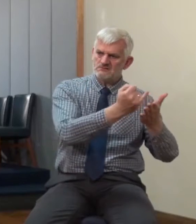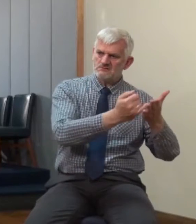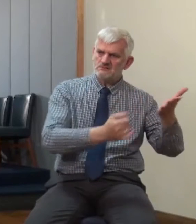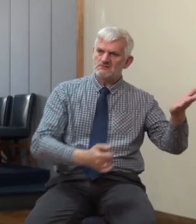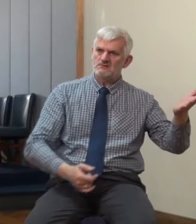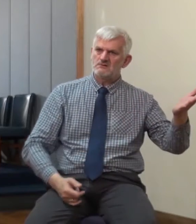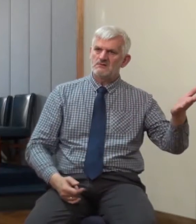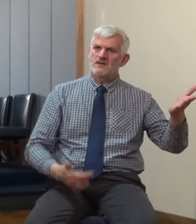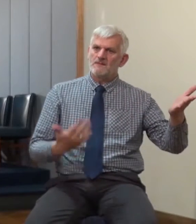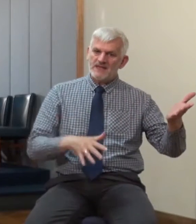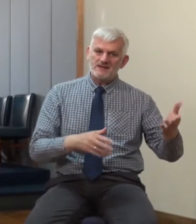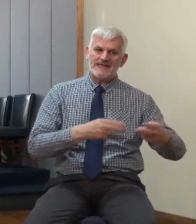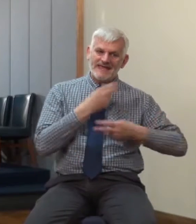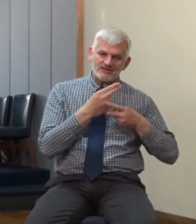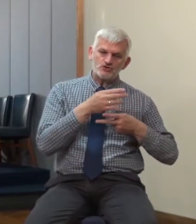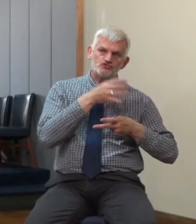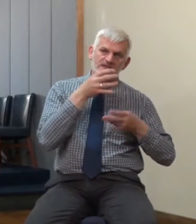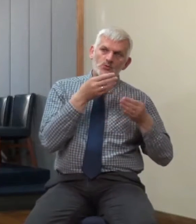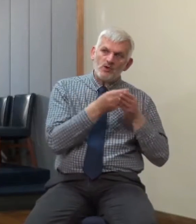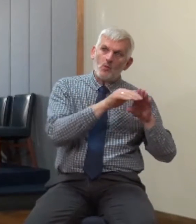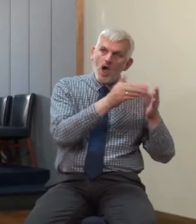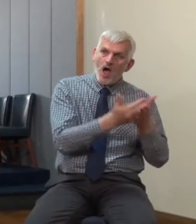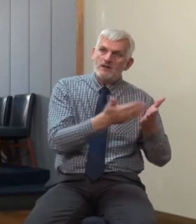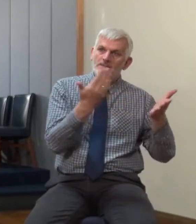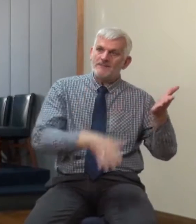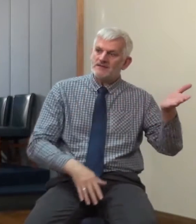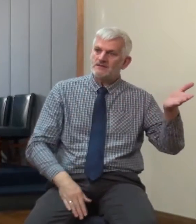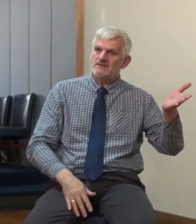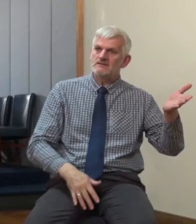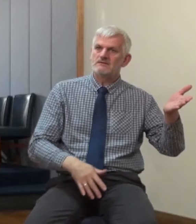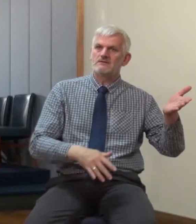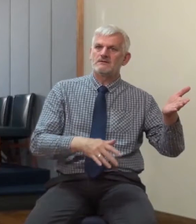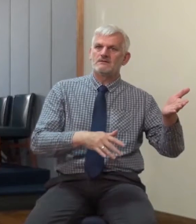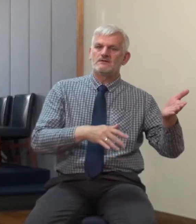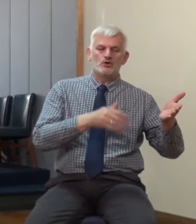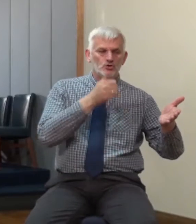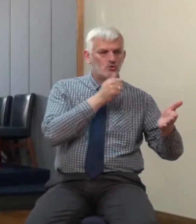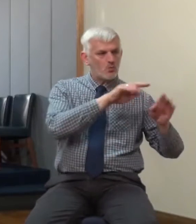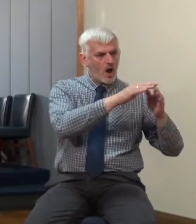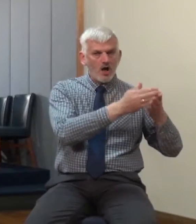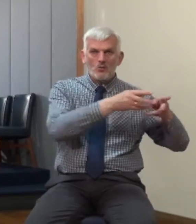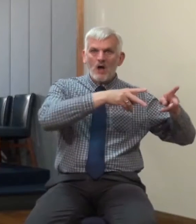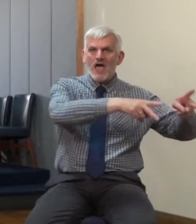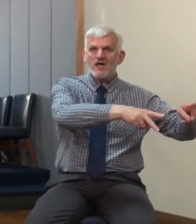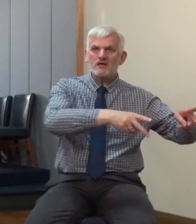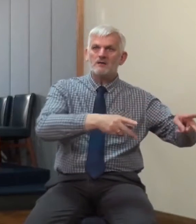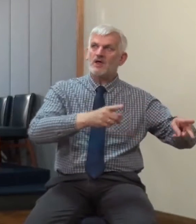drinking with the world and fraternising and borrowing from and employing the things the Lord detests and hates